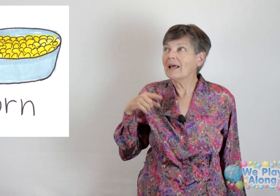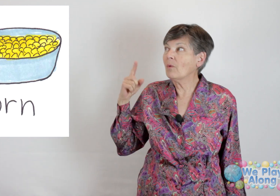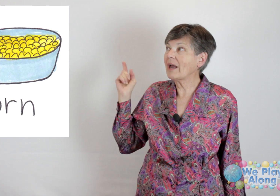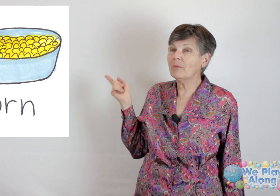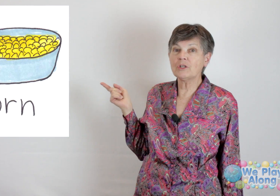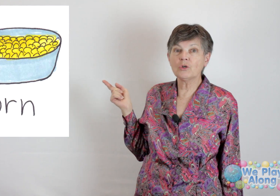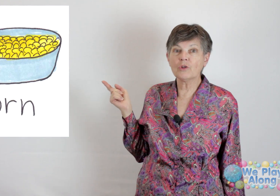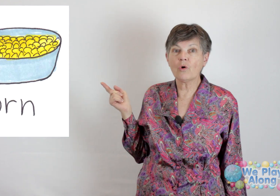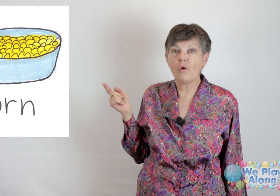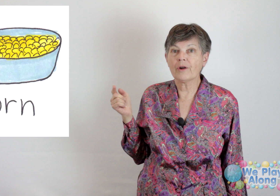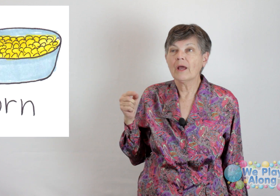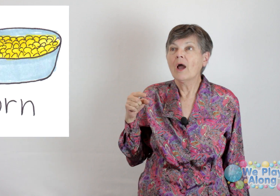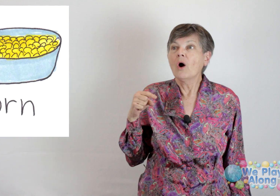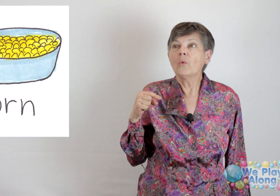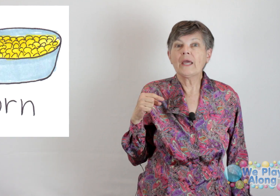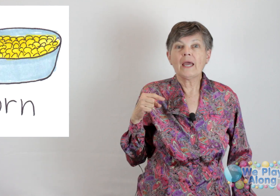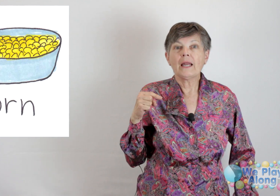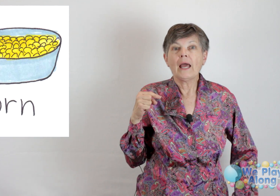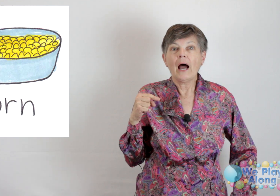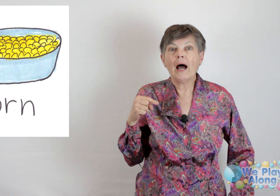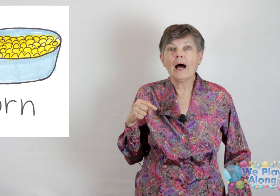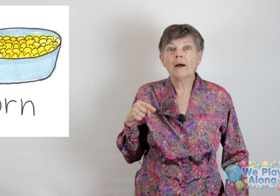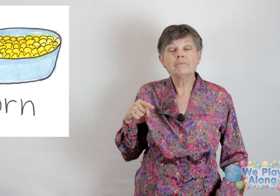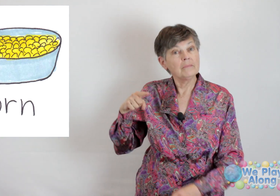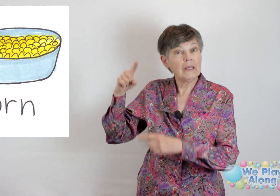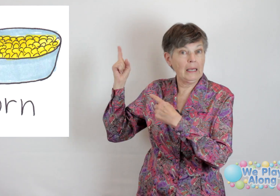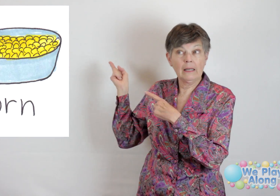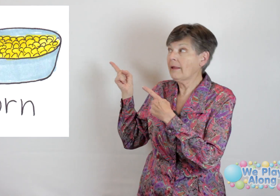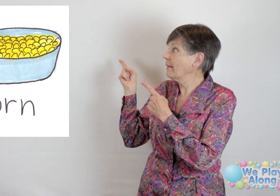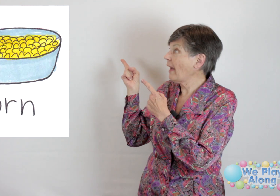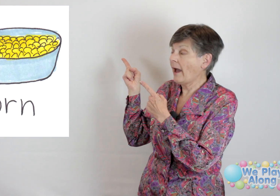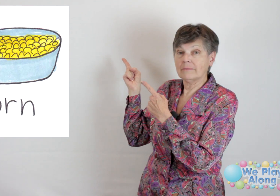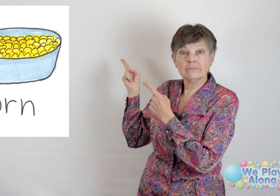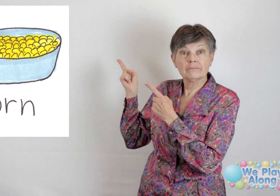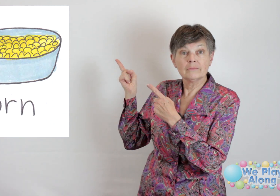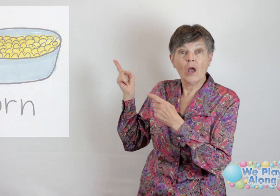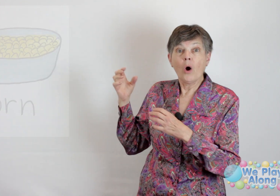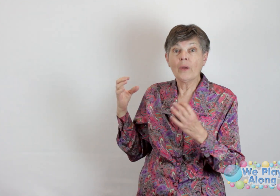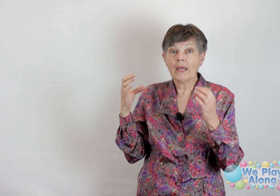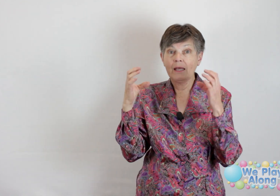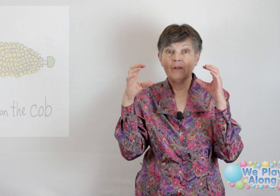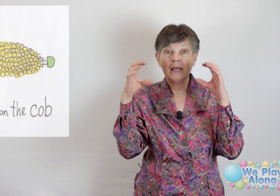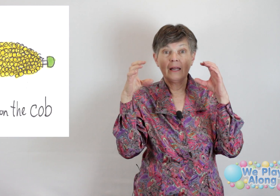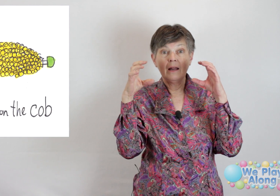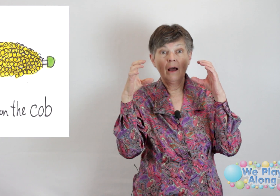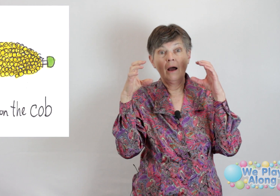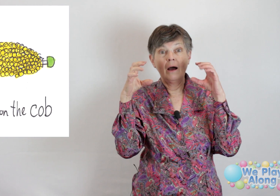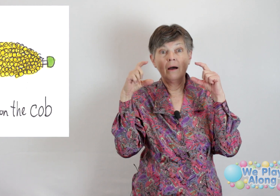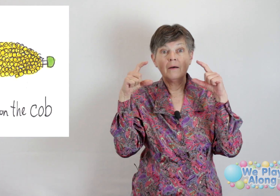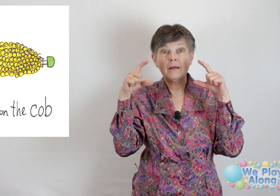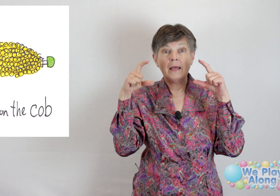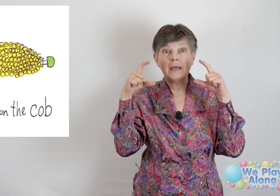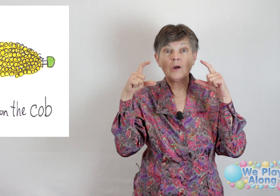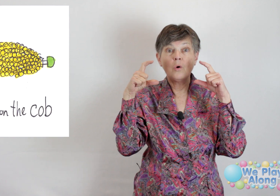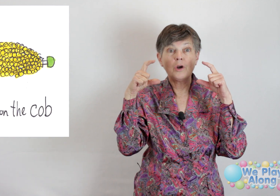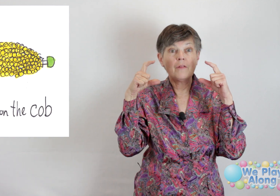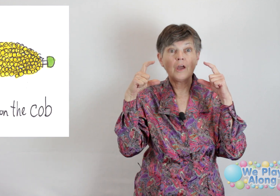Now what can we do with corn? We can eat it like that. We can even eat it like a corn on the